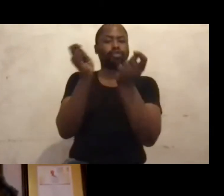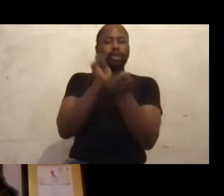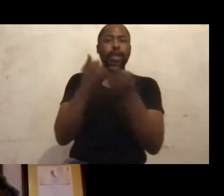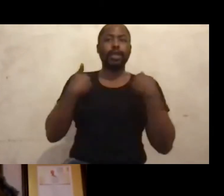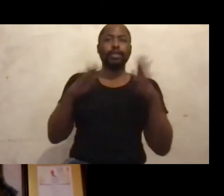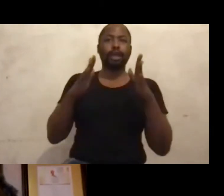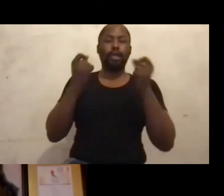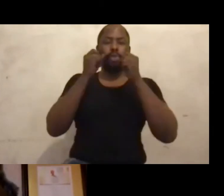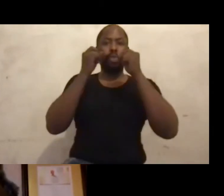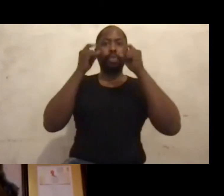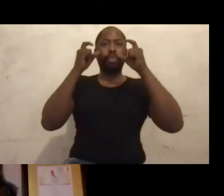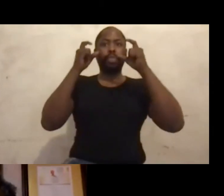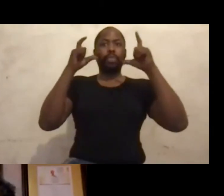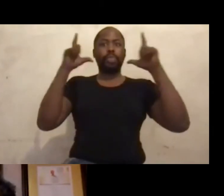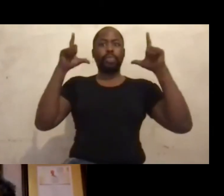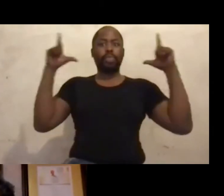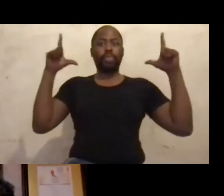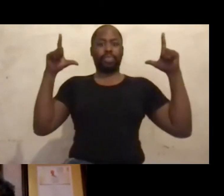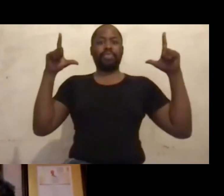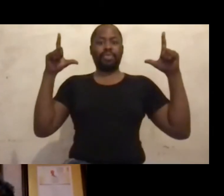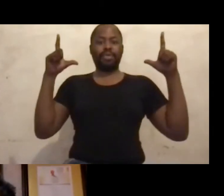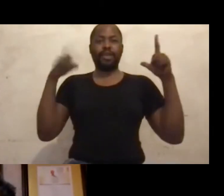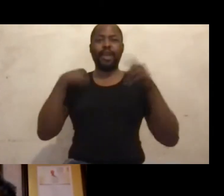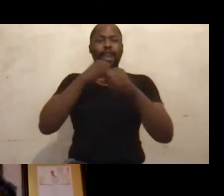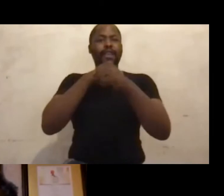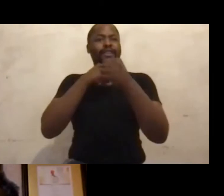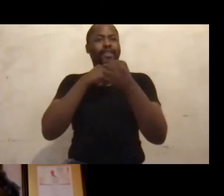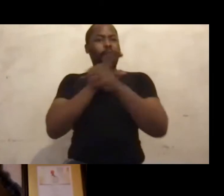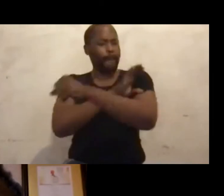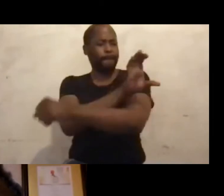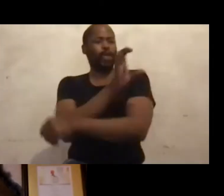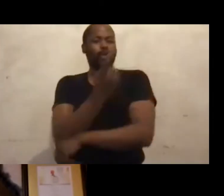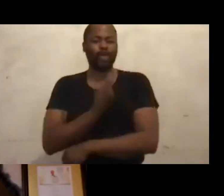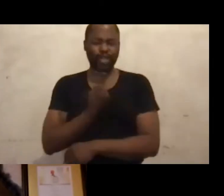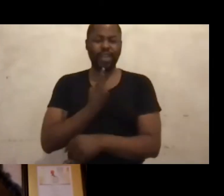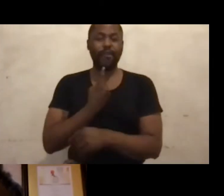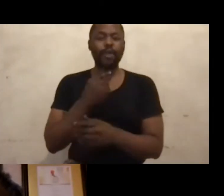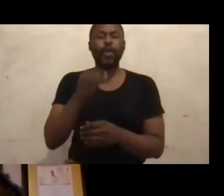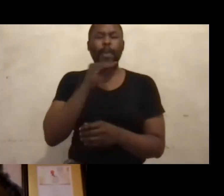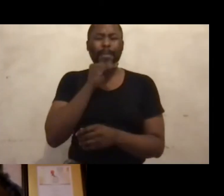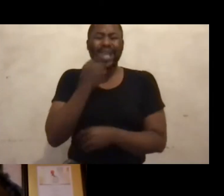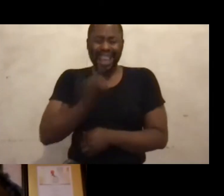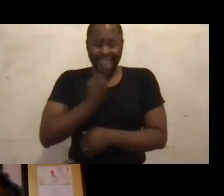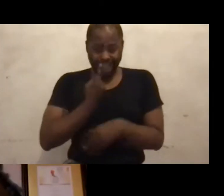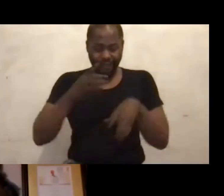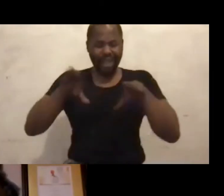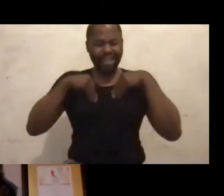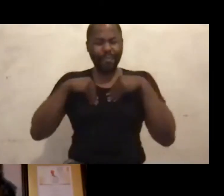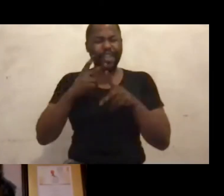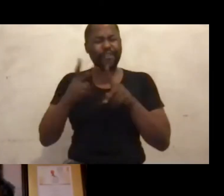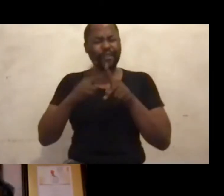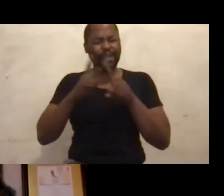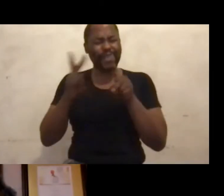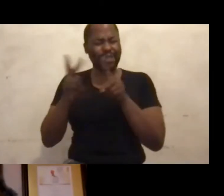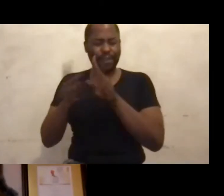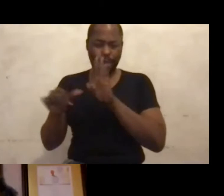and start empowering yourself and start moving forward. So self-acceptance is very key and very important for us